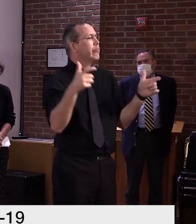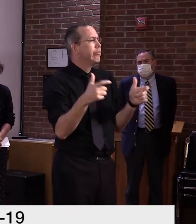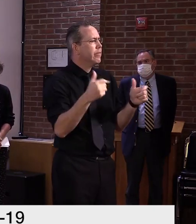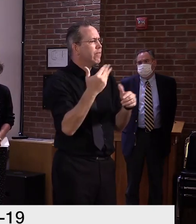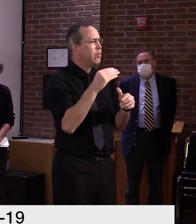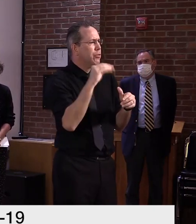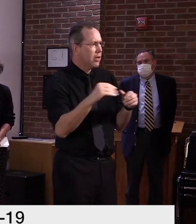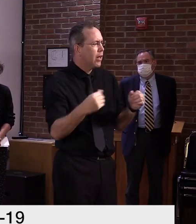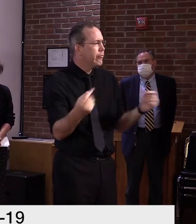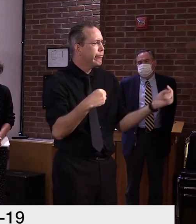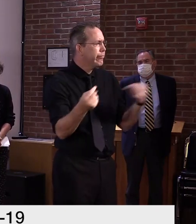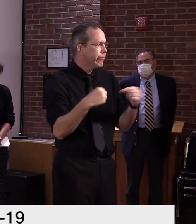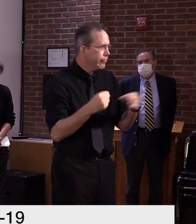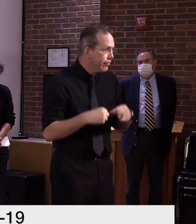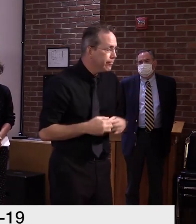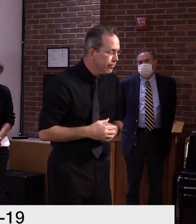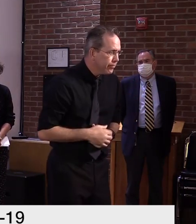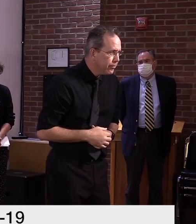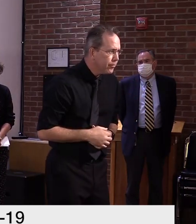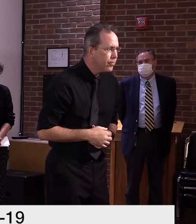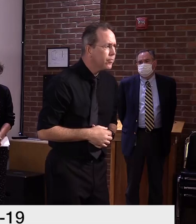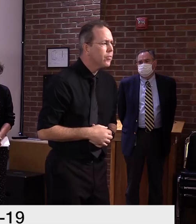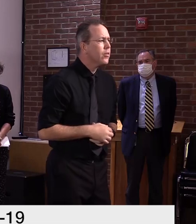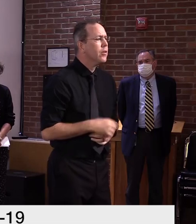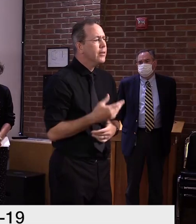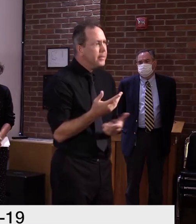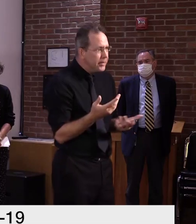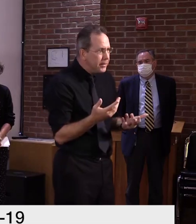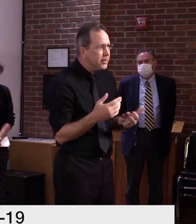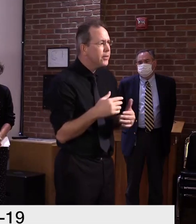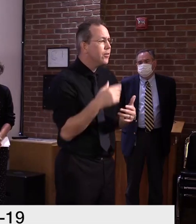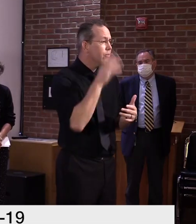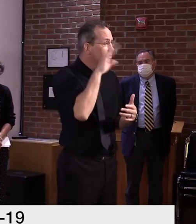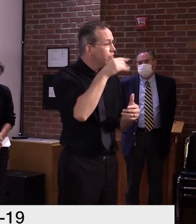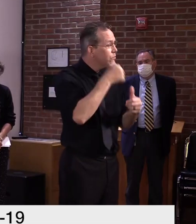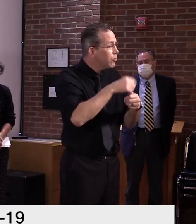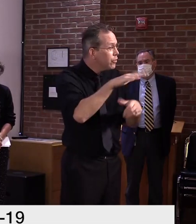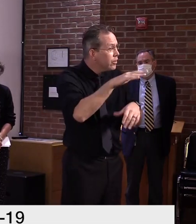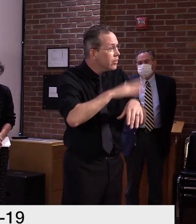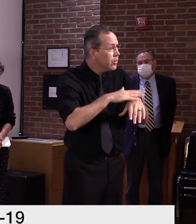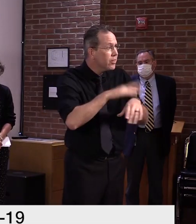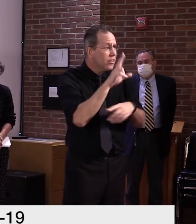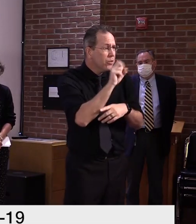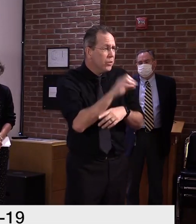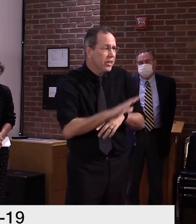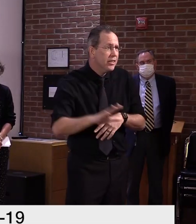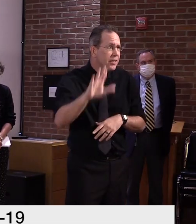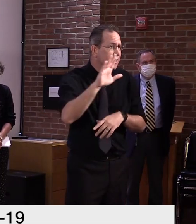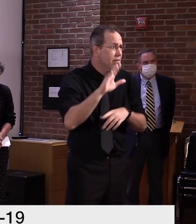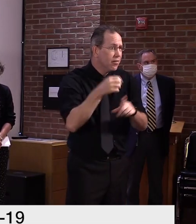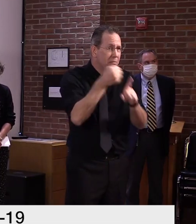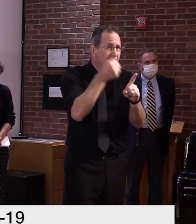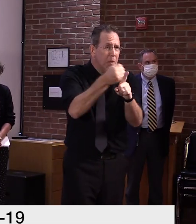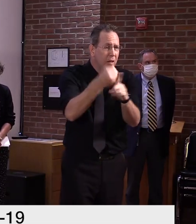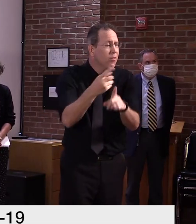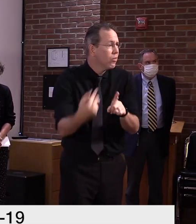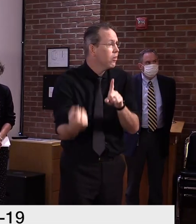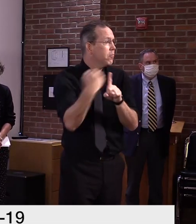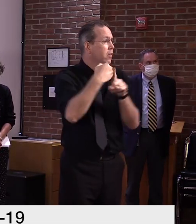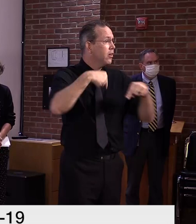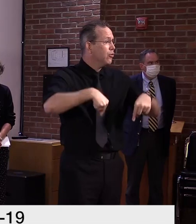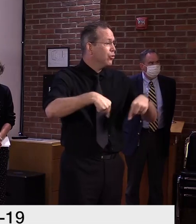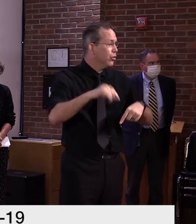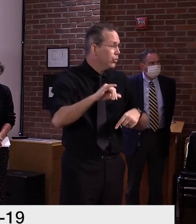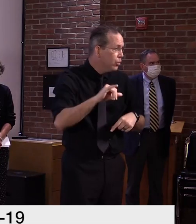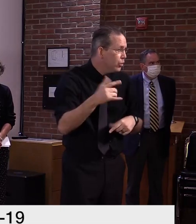Again, like we mentioned, what is happening across the country can have a direct impact on us here in the Northeast. Since the middle part of May, we had been reporting a